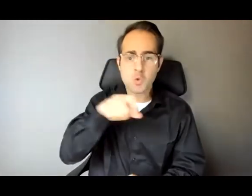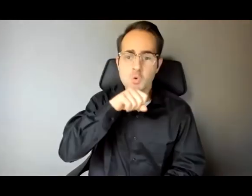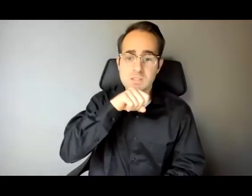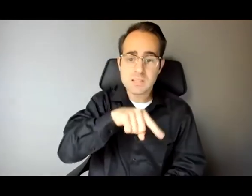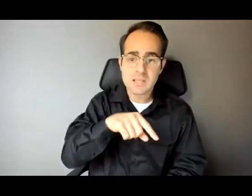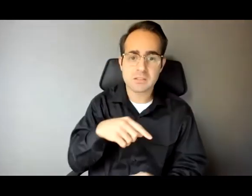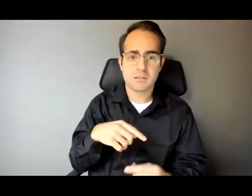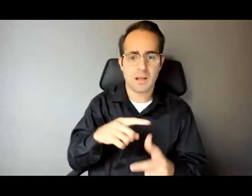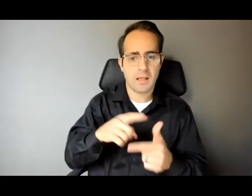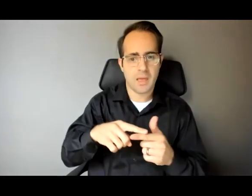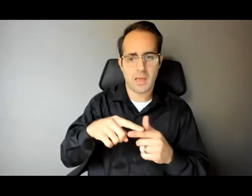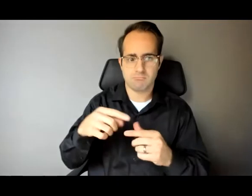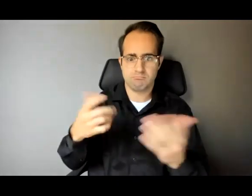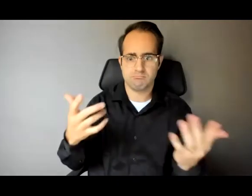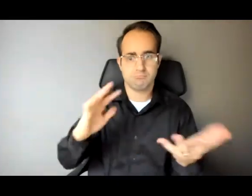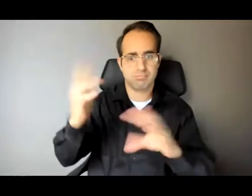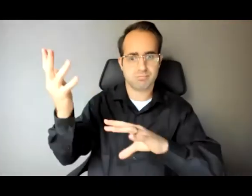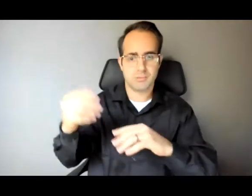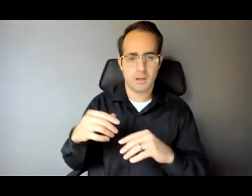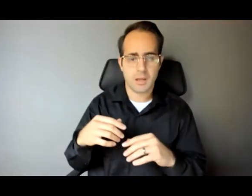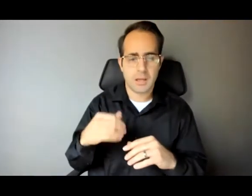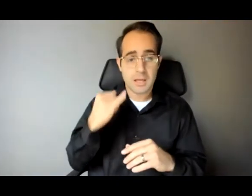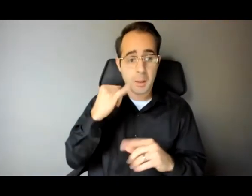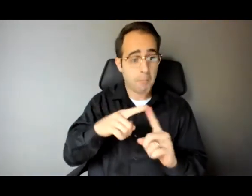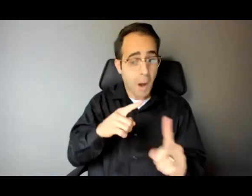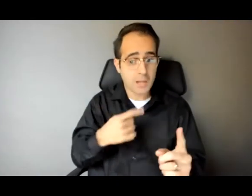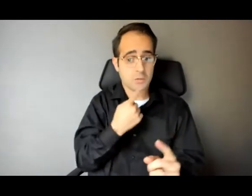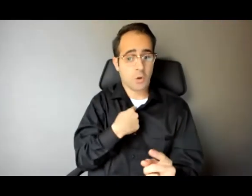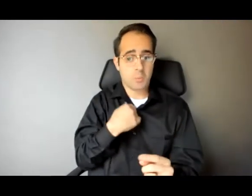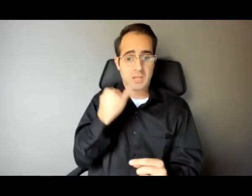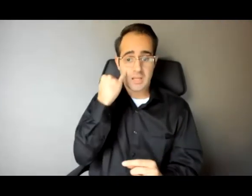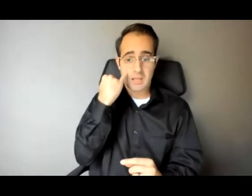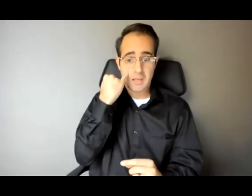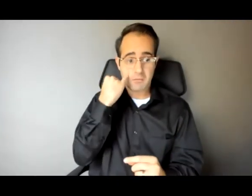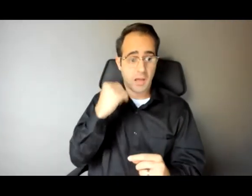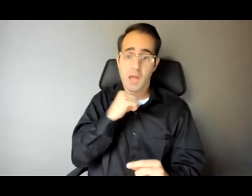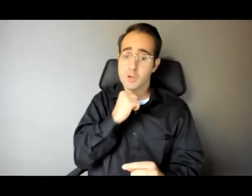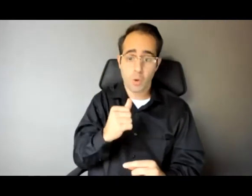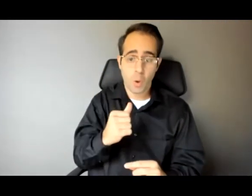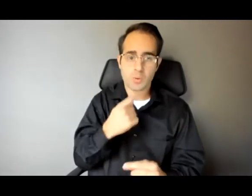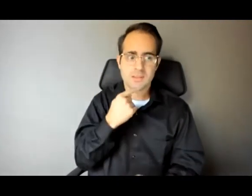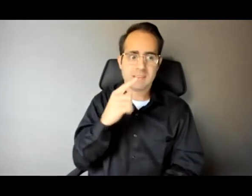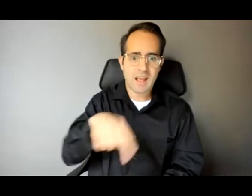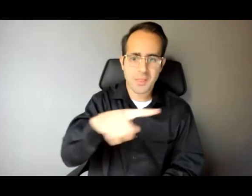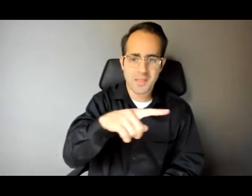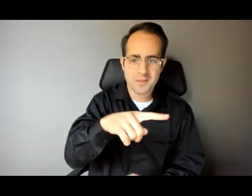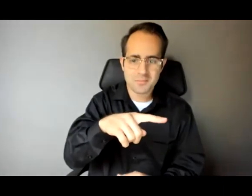and identify the dude who came at me, however, I could not have access to medical staff choices.